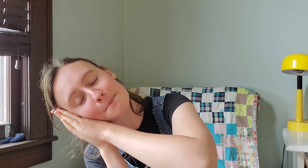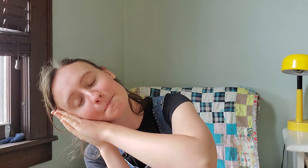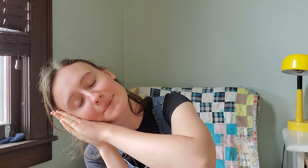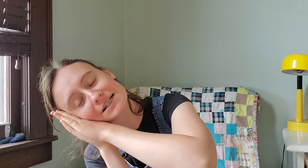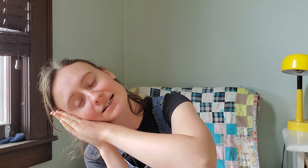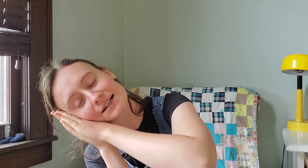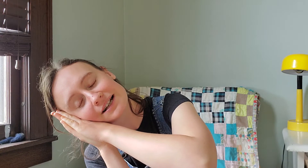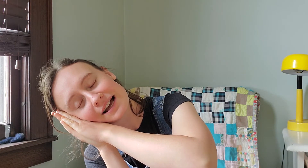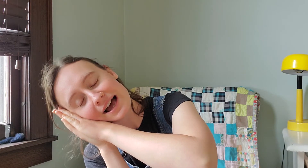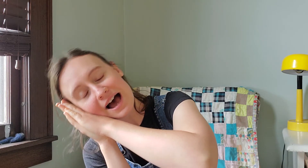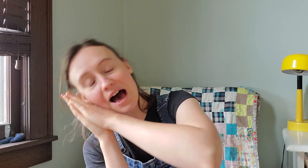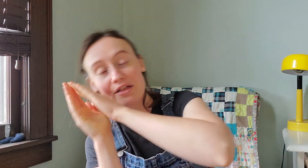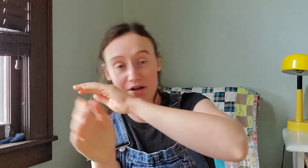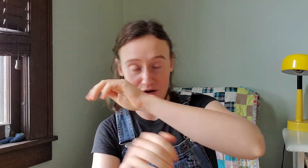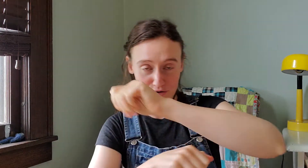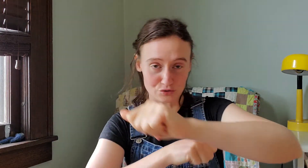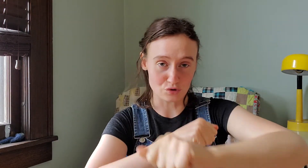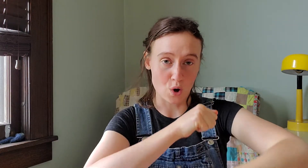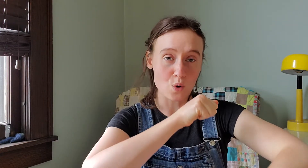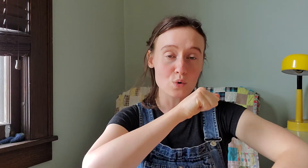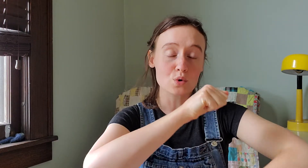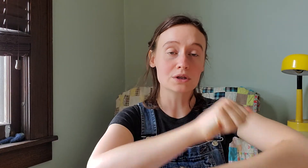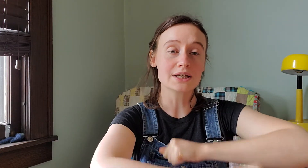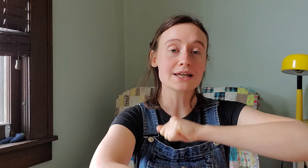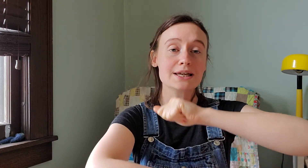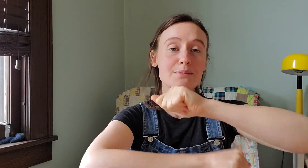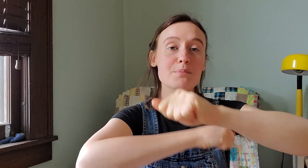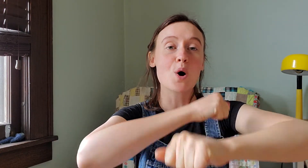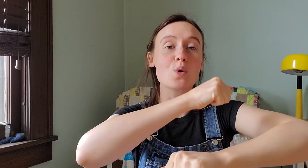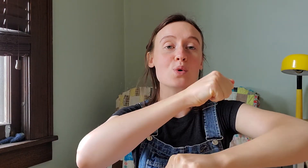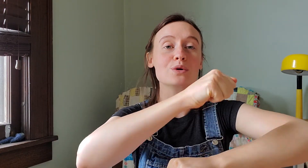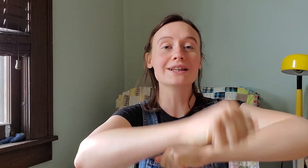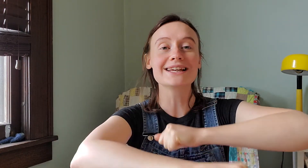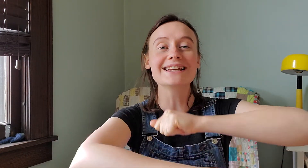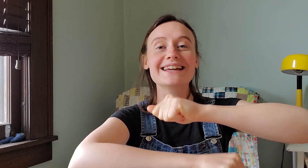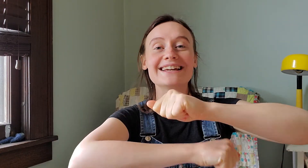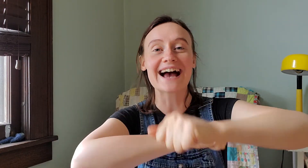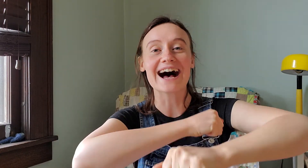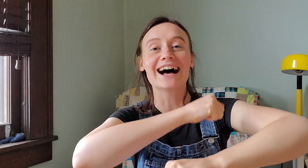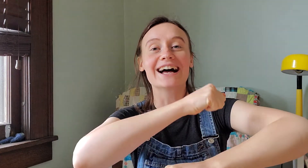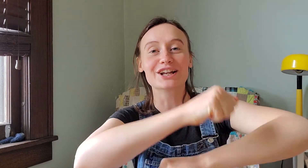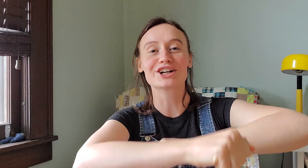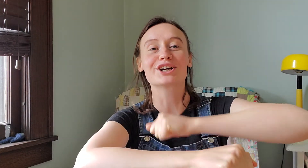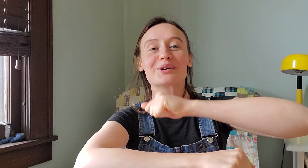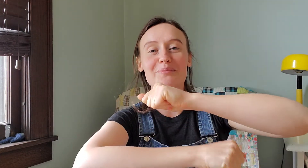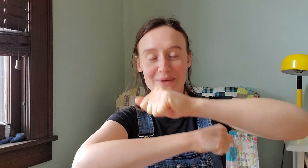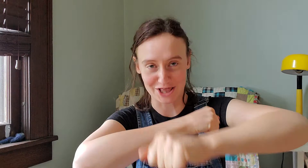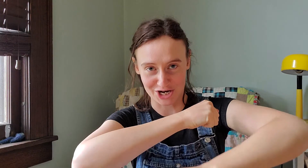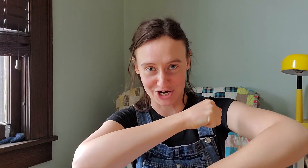The Roly-Poly Caterpillar,